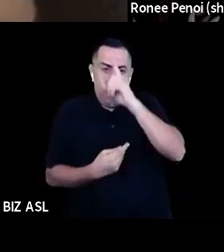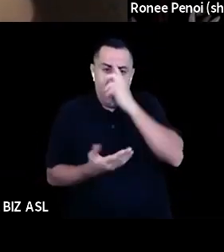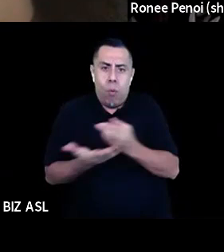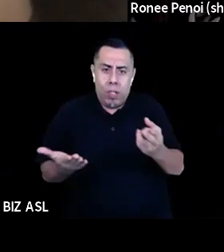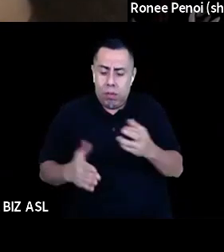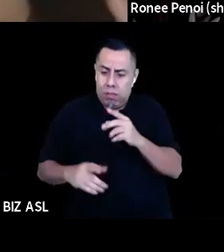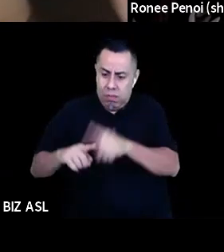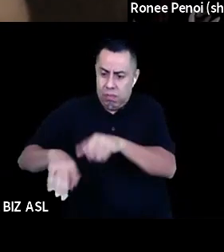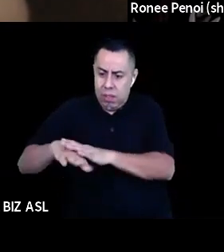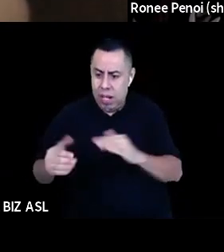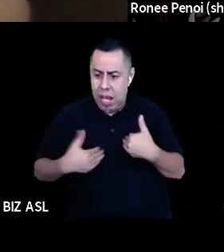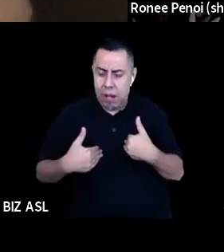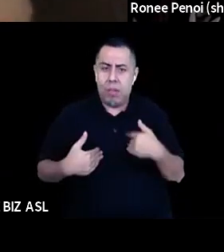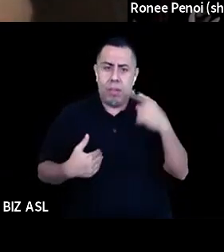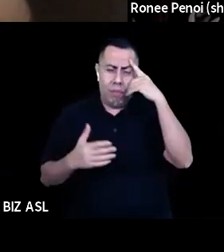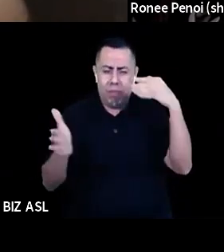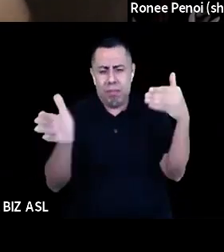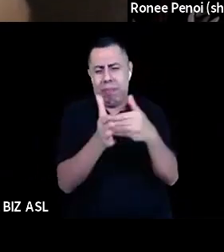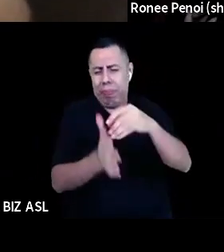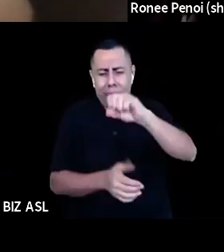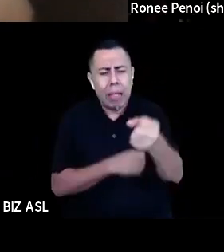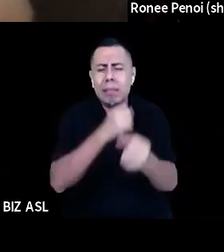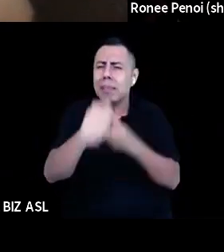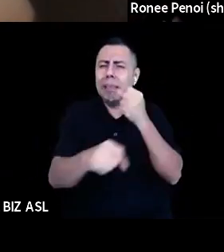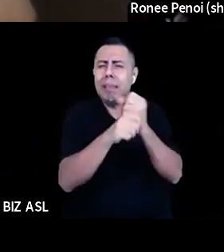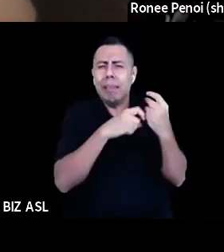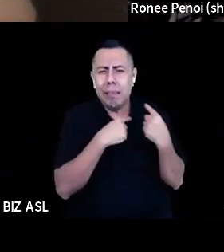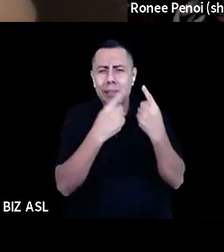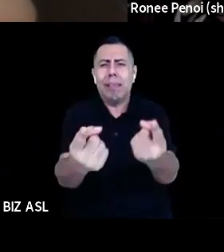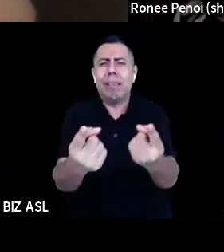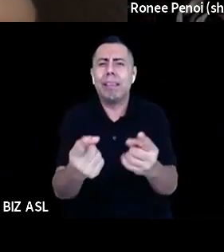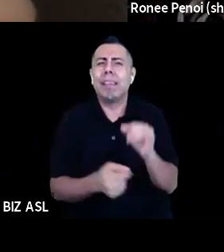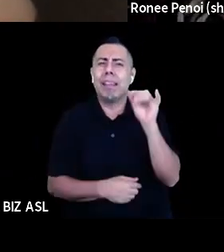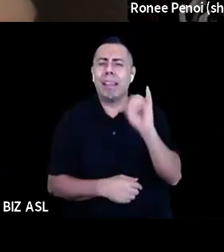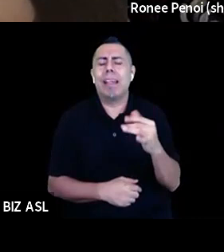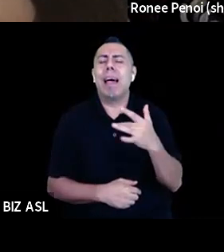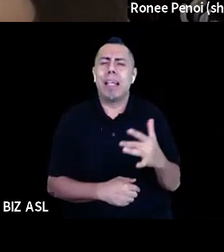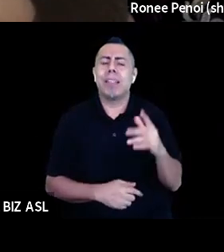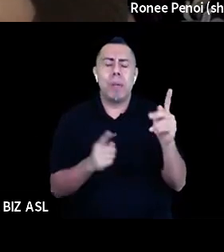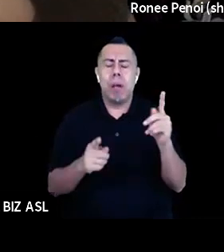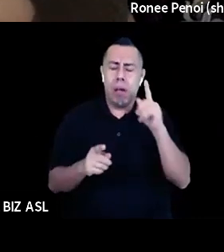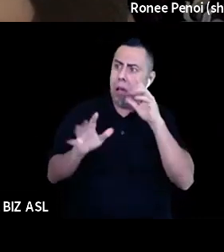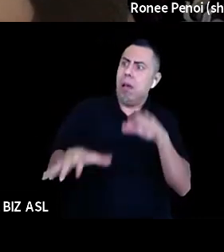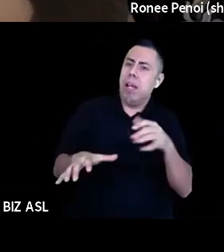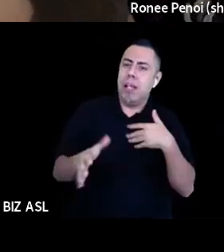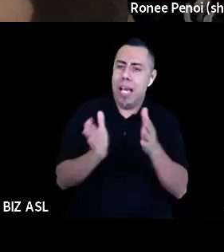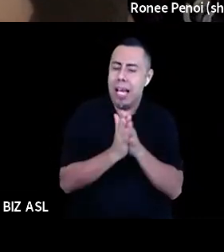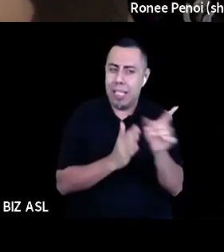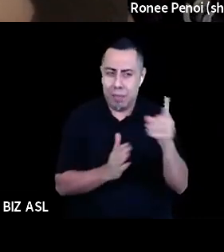So that's always one that usually gets people when I ask them to do that. Um, but yeah, taking that really, taking that moment to really think about your